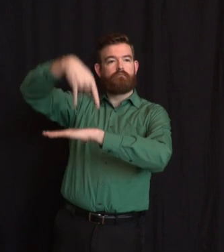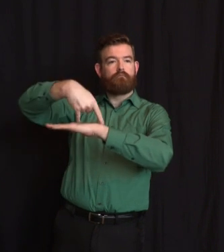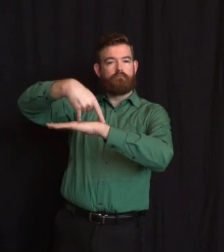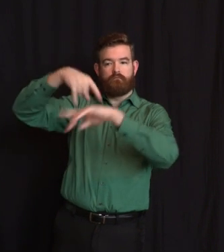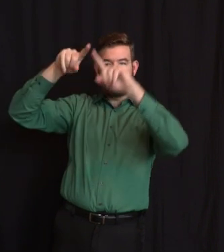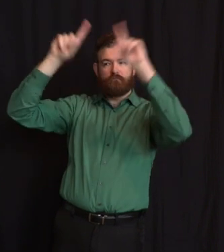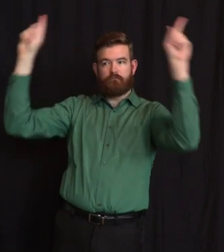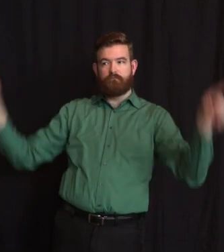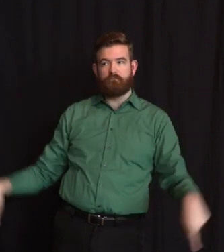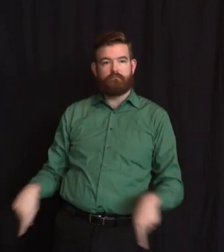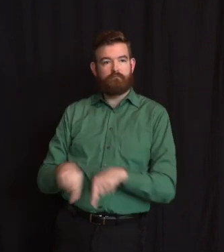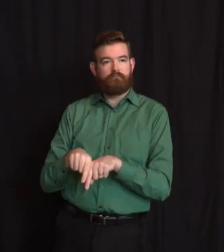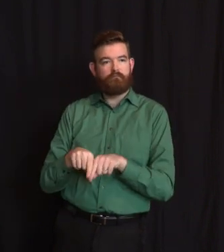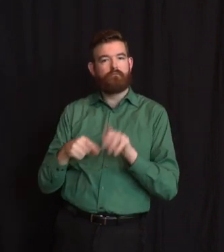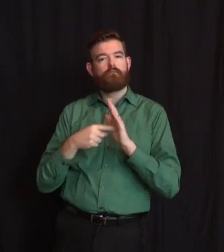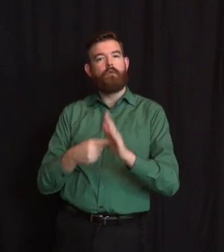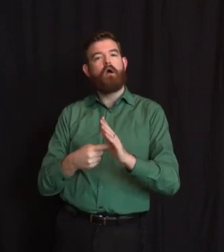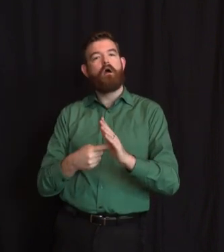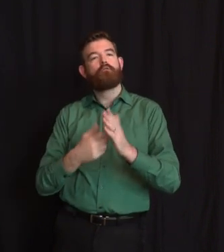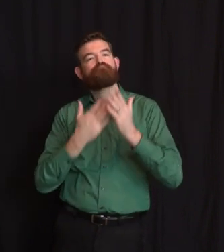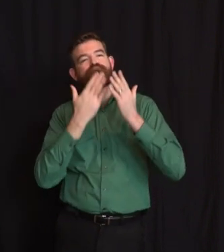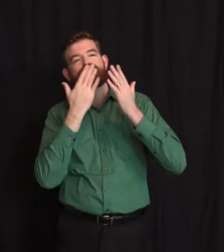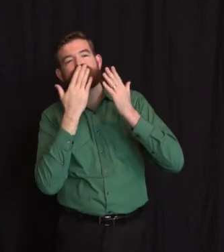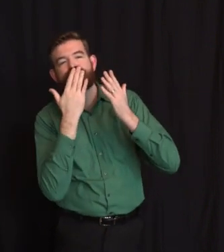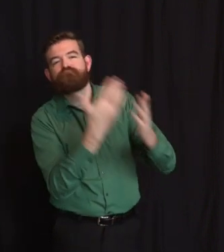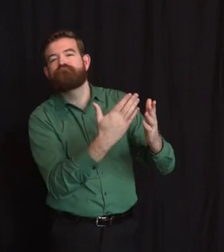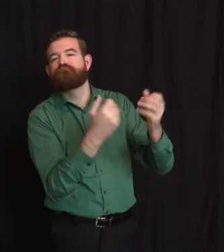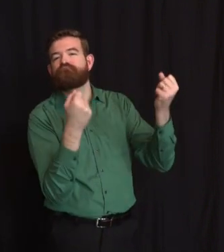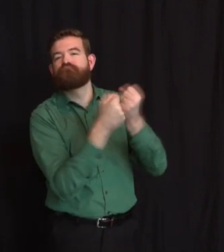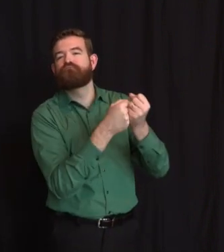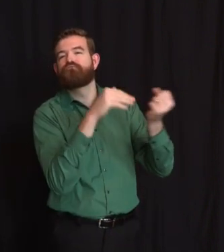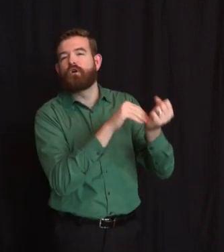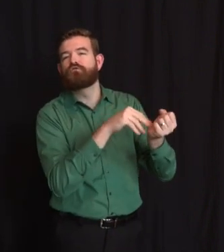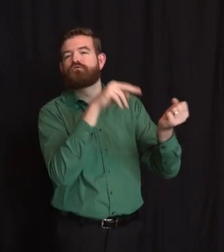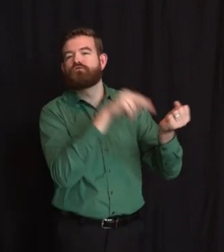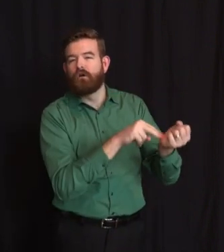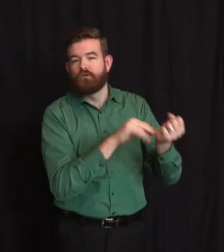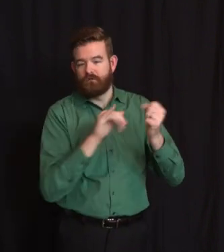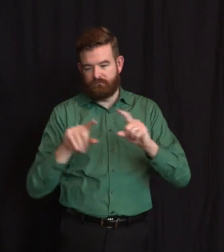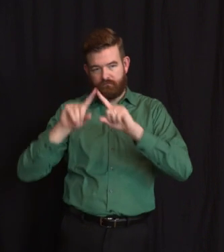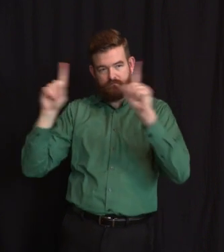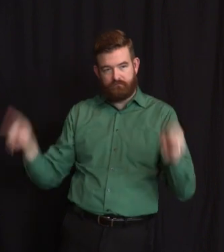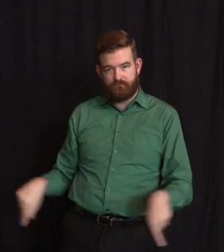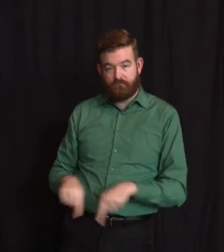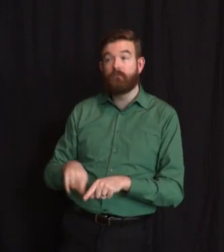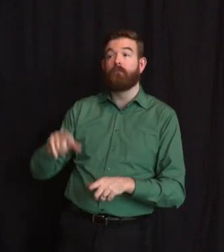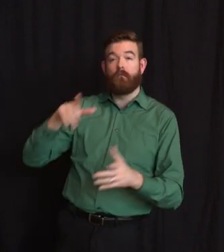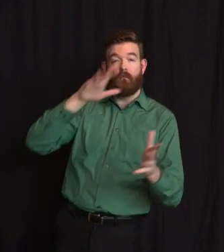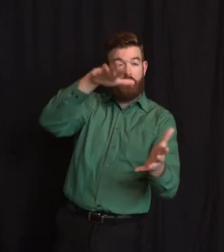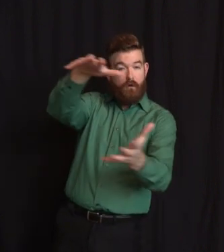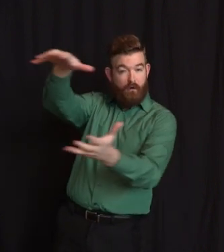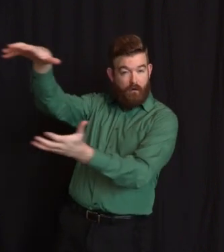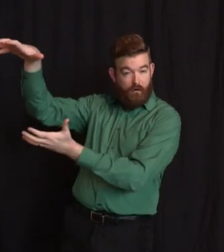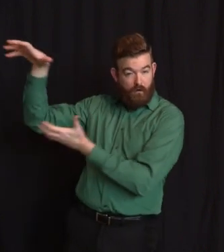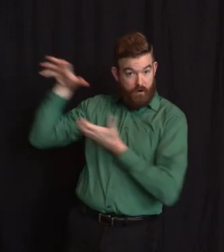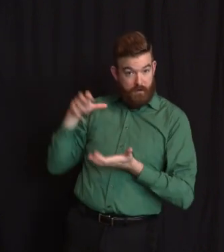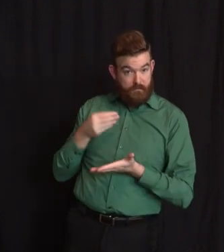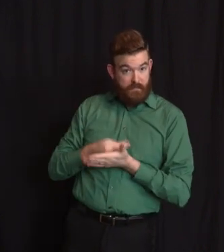healthcare worker working hard. So far, he's had to produce, you ready for this, close to 800 signs.